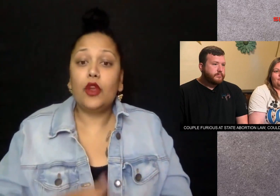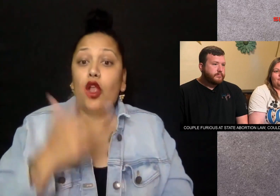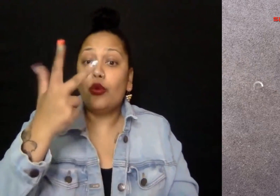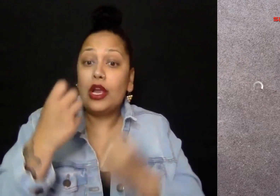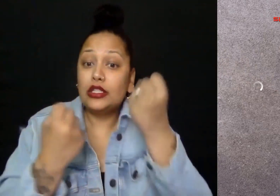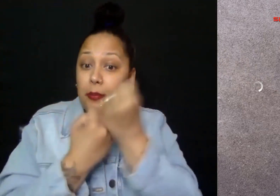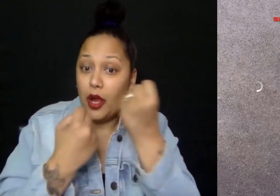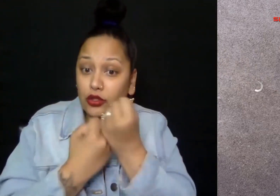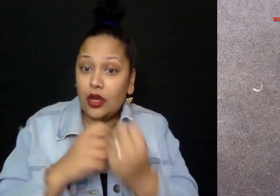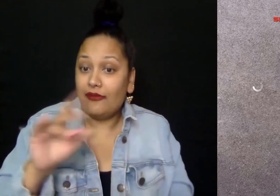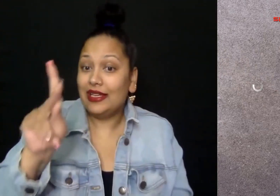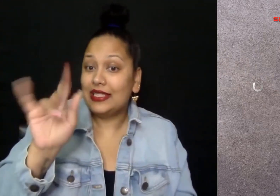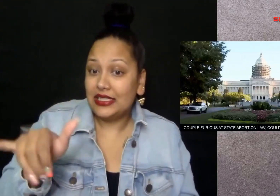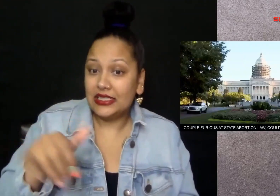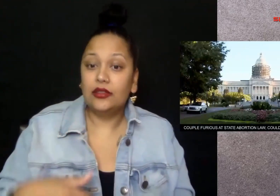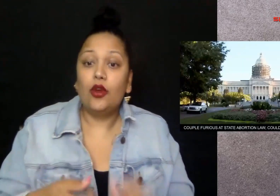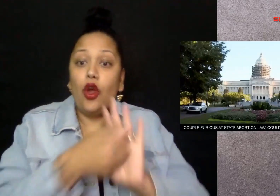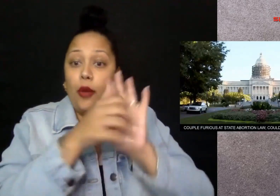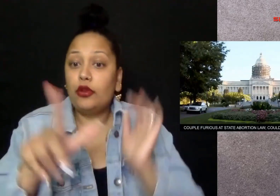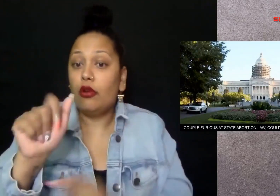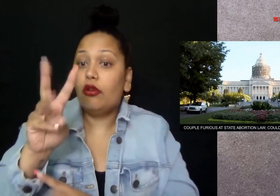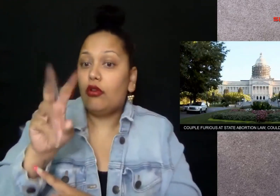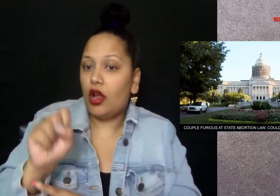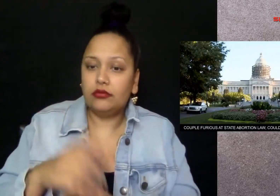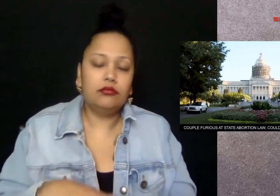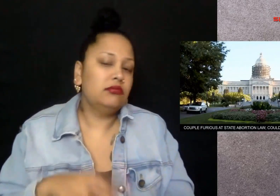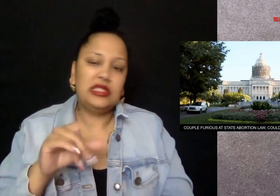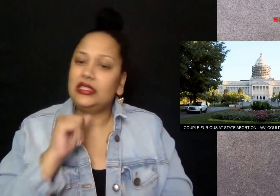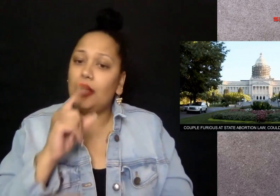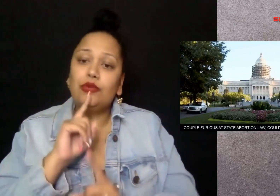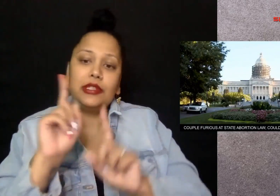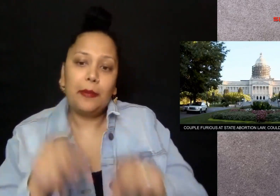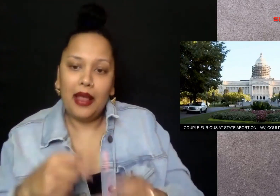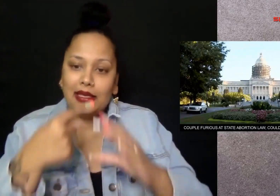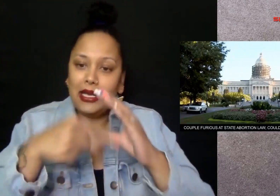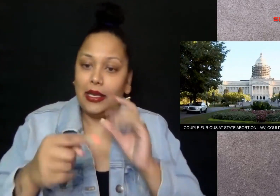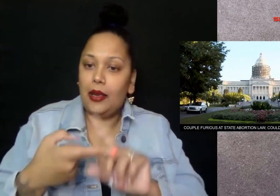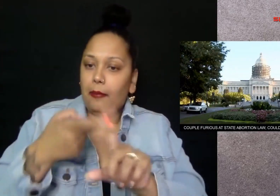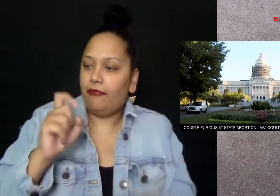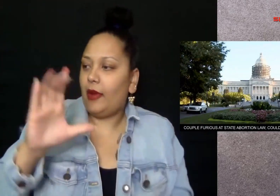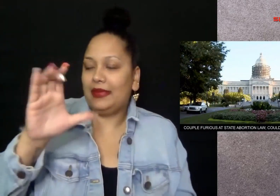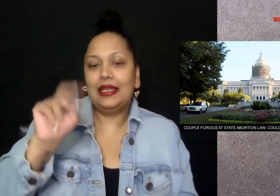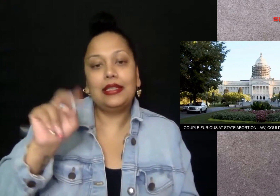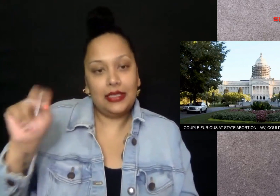three sponsors of Kentucky abortion laws did not respond to emails from CNN